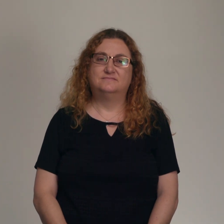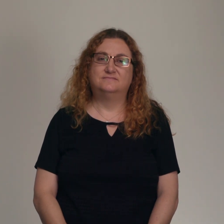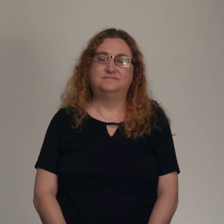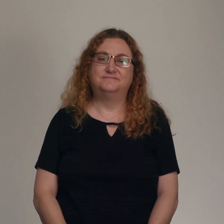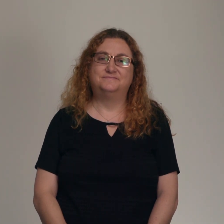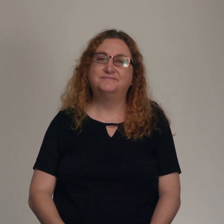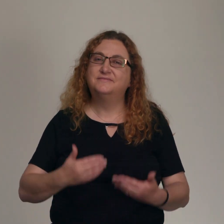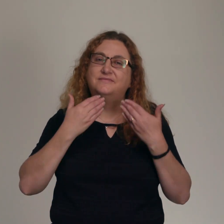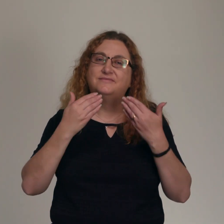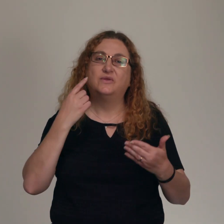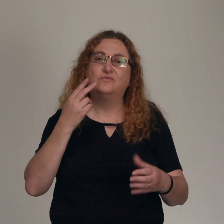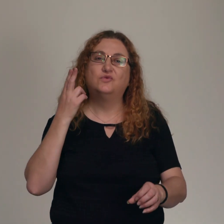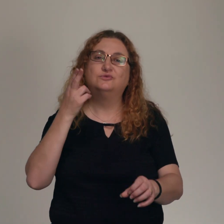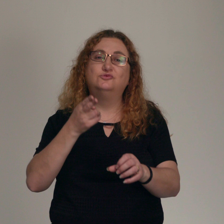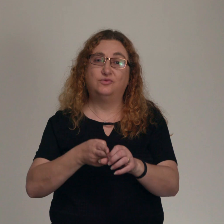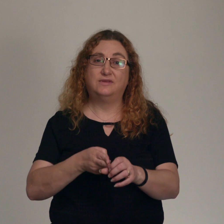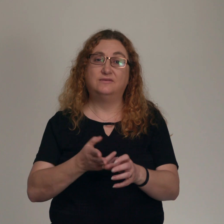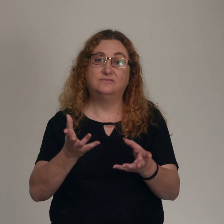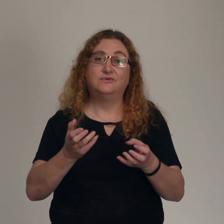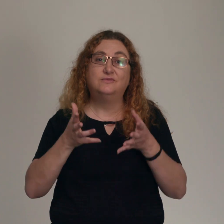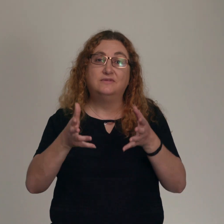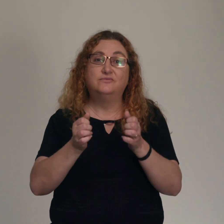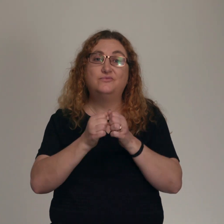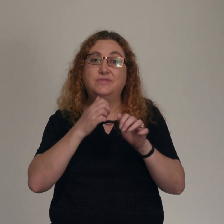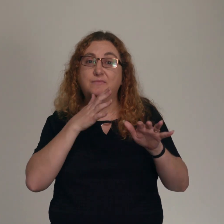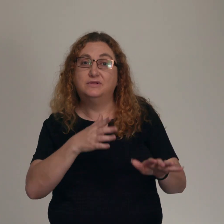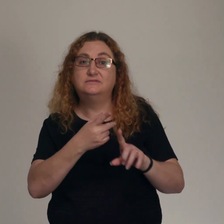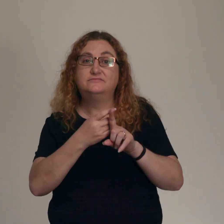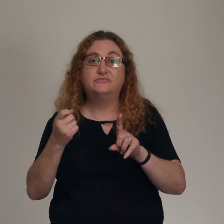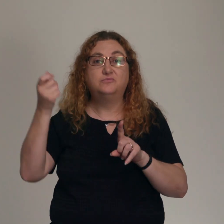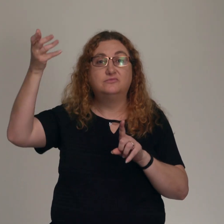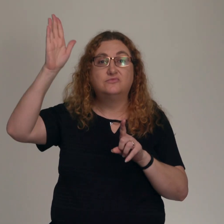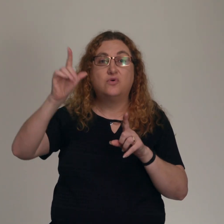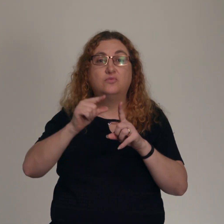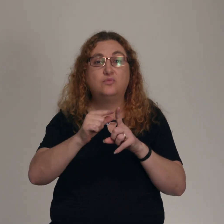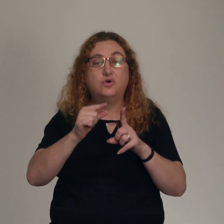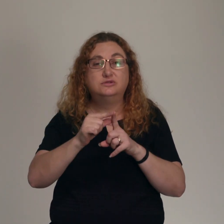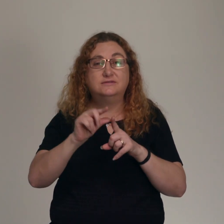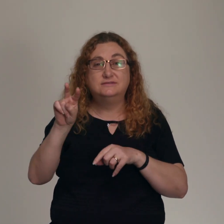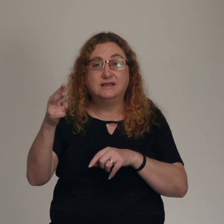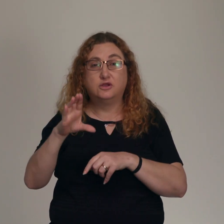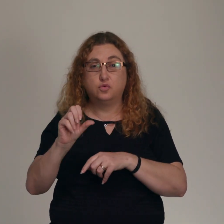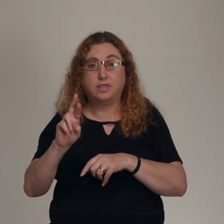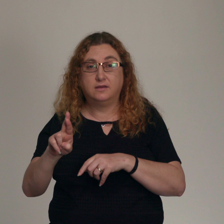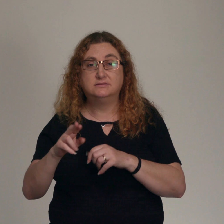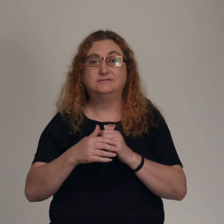life thanks for being with us today we'd love to leave you with this blessing from God's word found in 2nd Corinthians 13 verse 11 finally brothers and